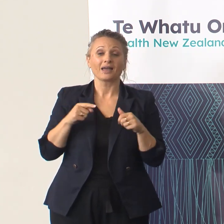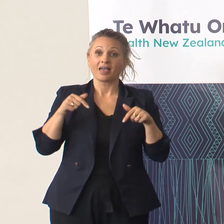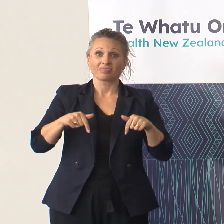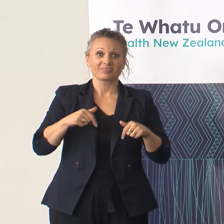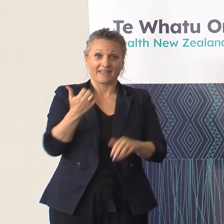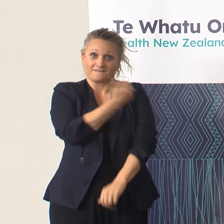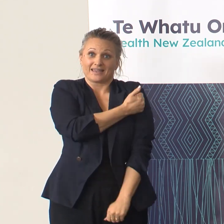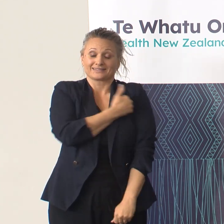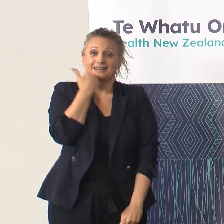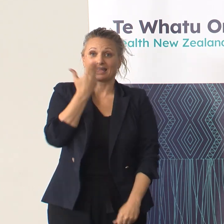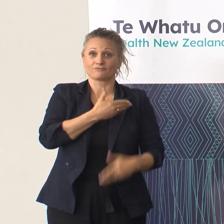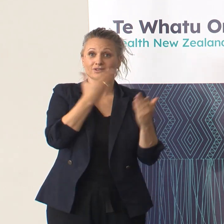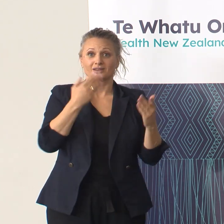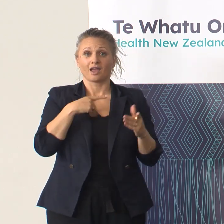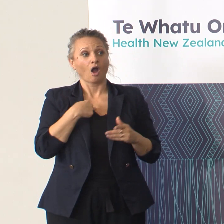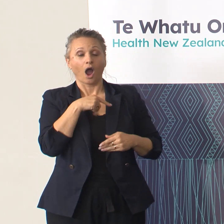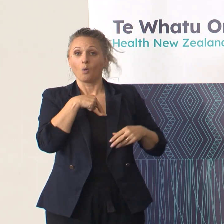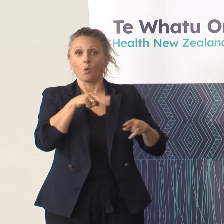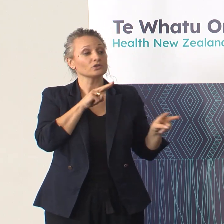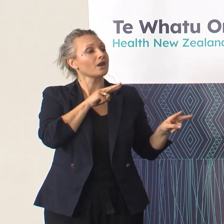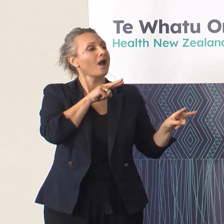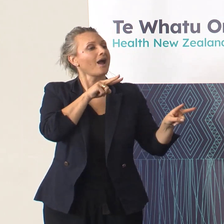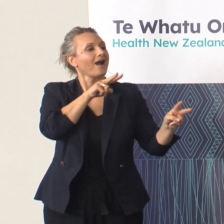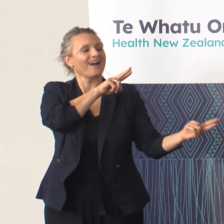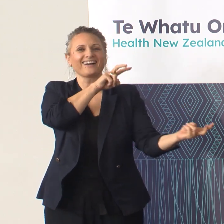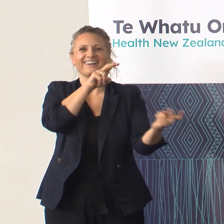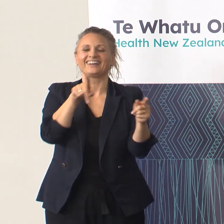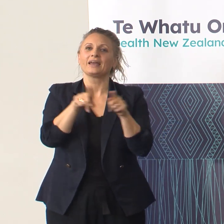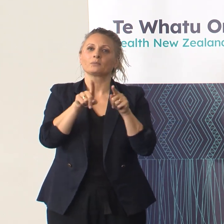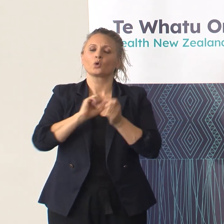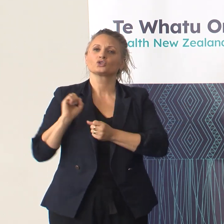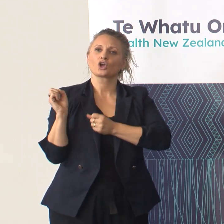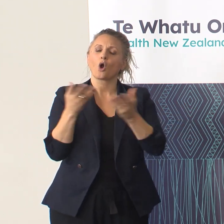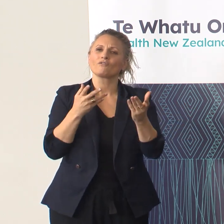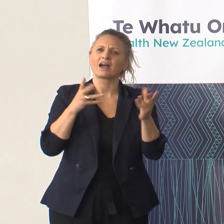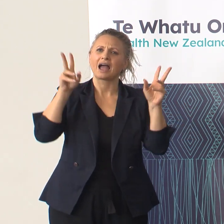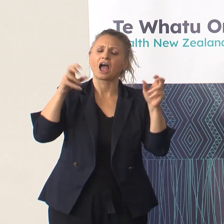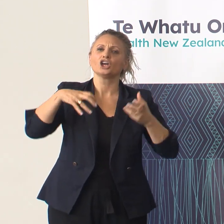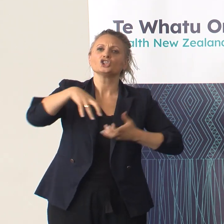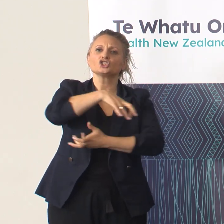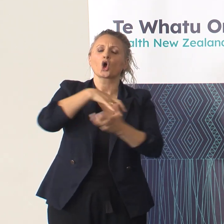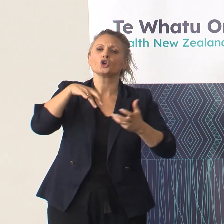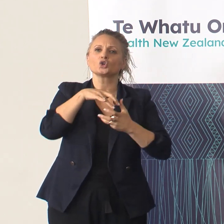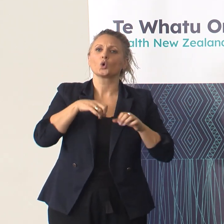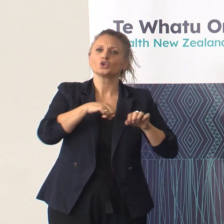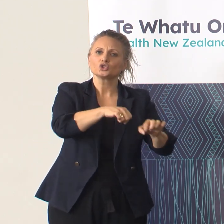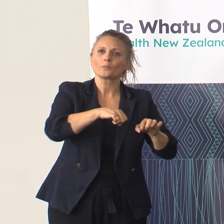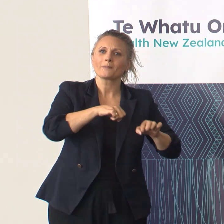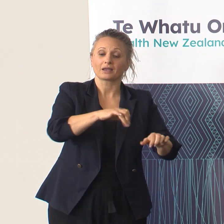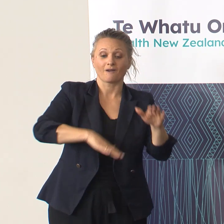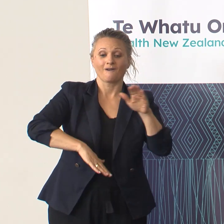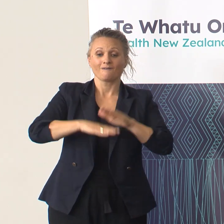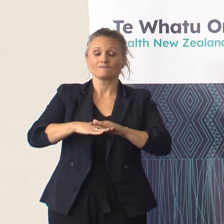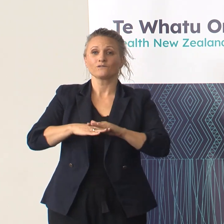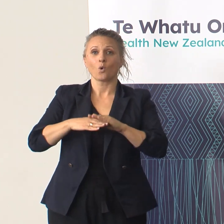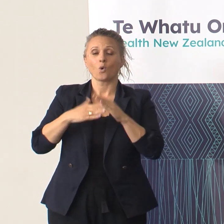every day, and we've just seen it for ourselves as we walked in, but they also offer a social supermarket, full health checks, vaccinations, and